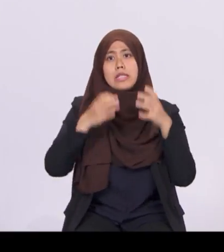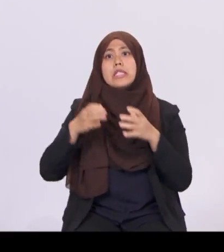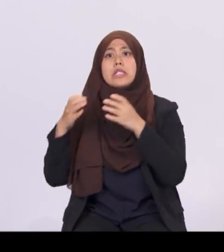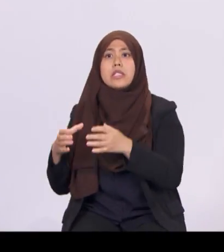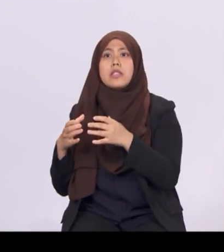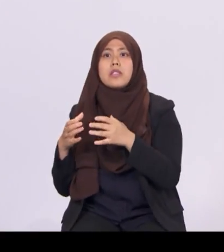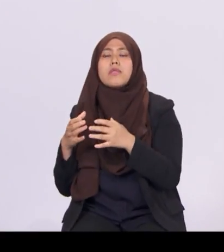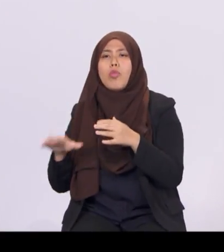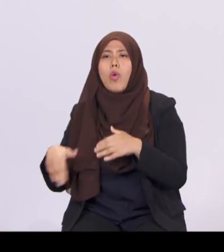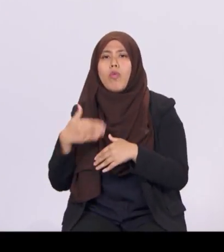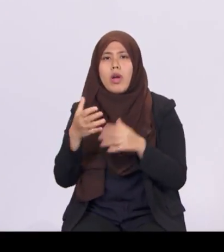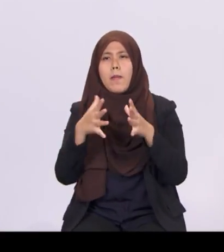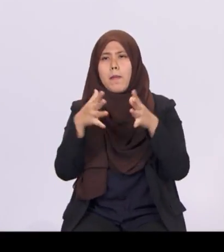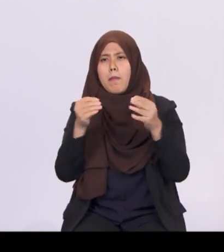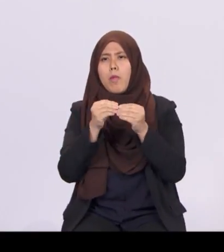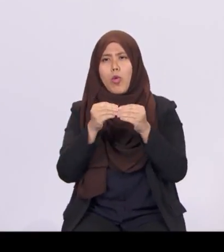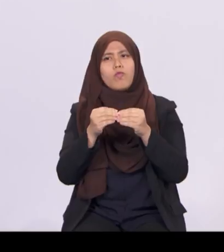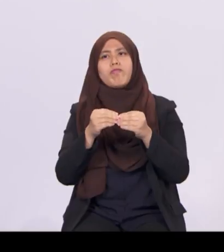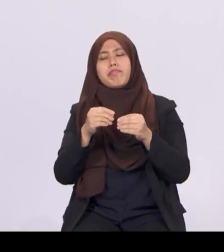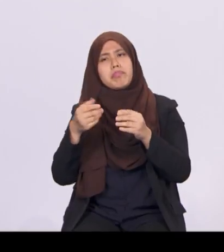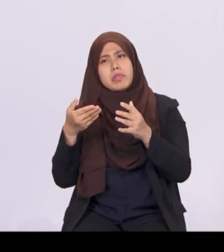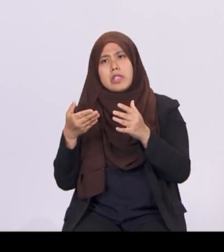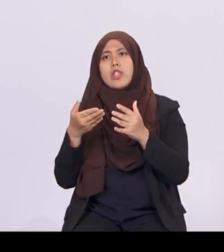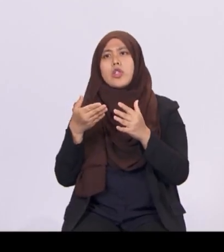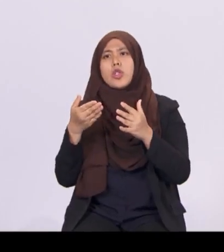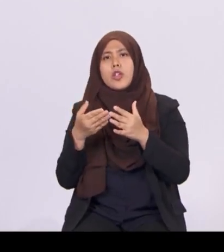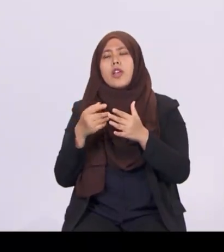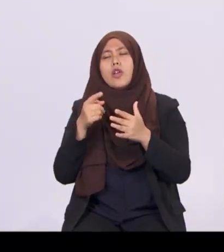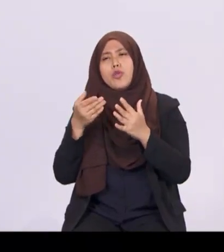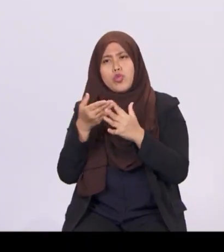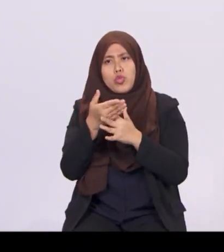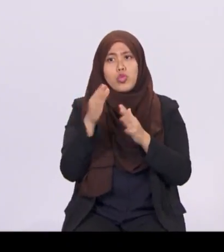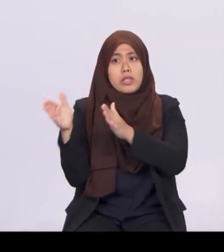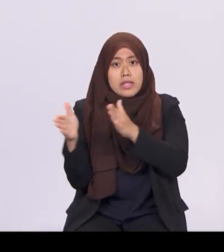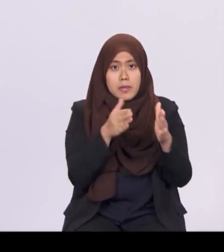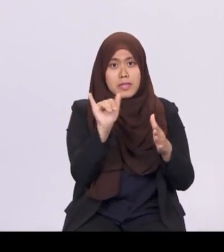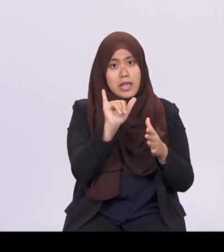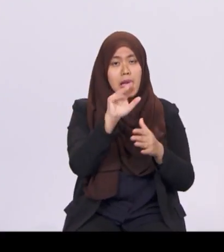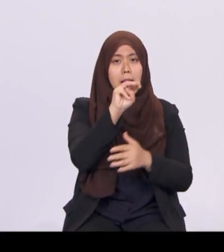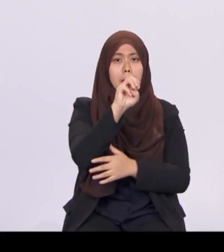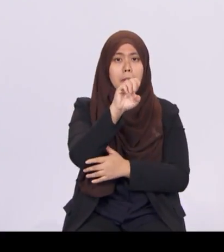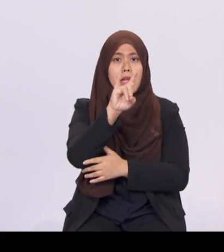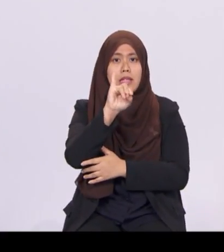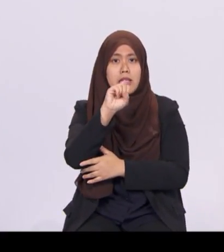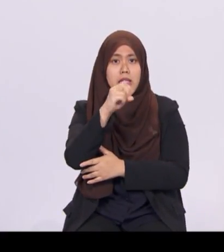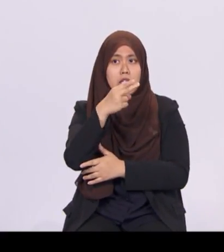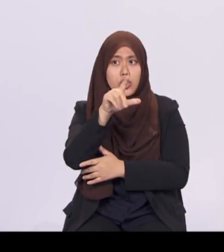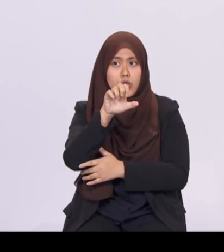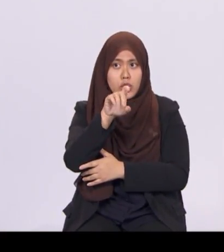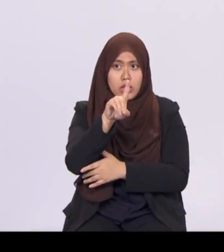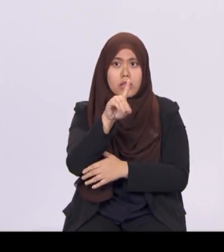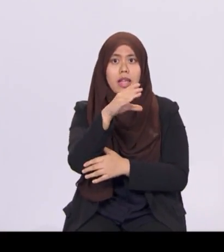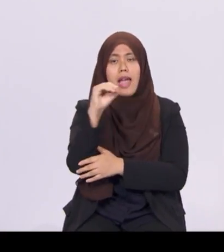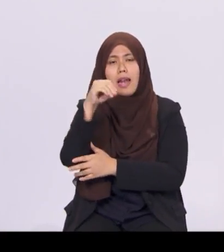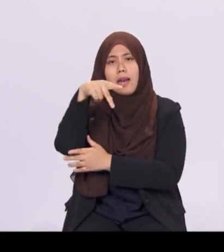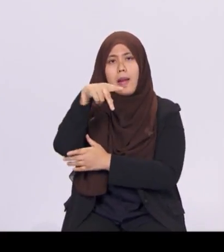and the Pioneer Generation Package, while giving extra help to those with less through workfare and civil support.